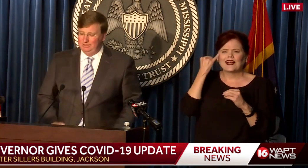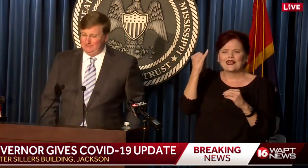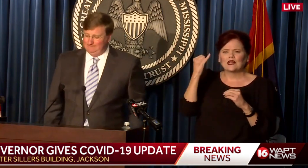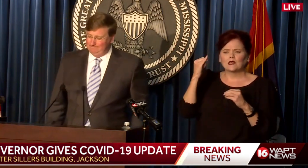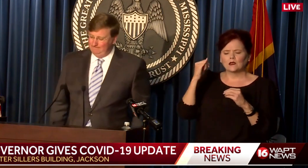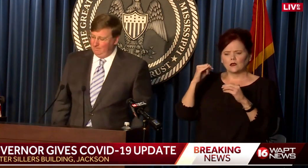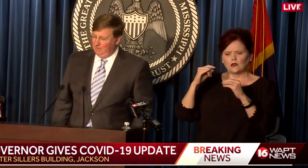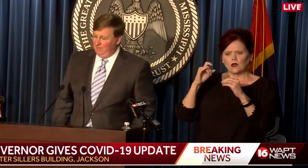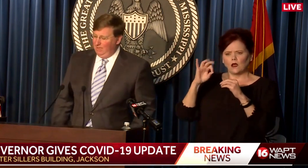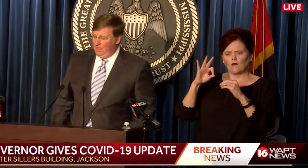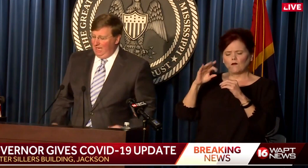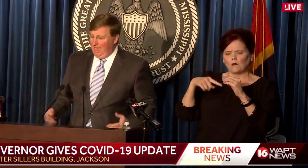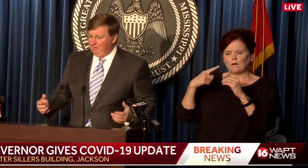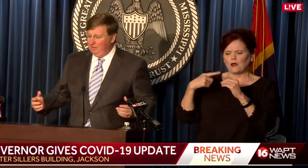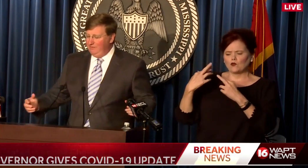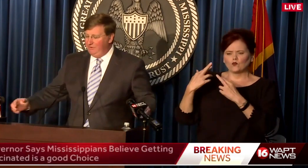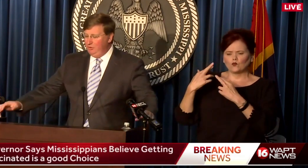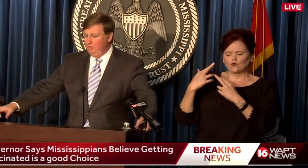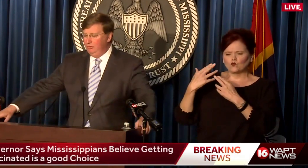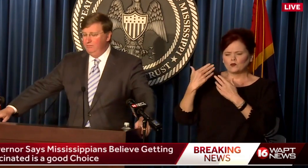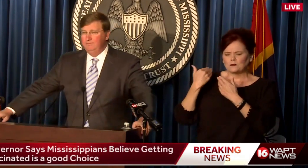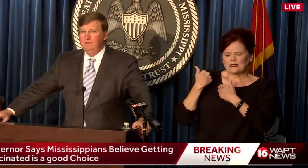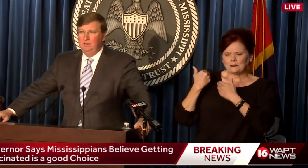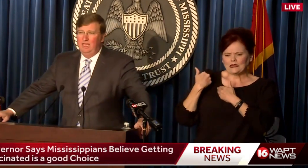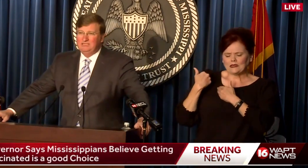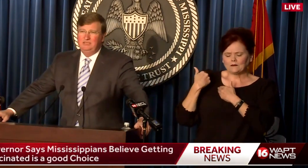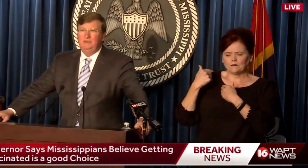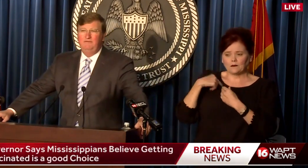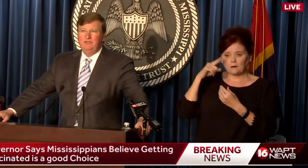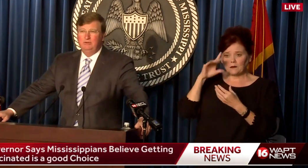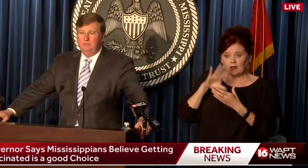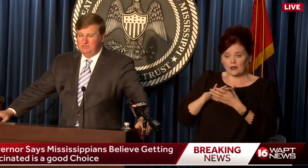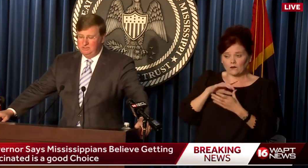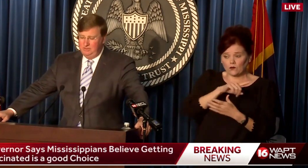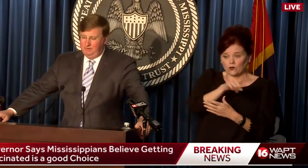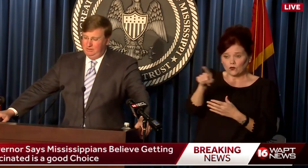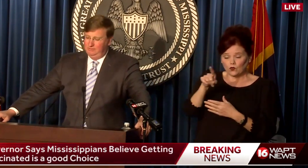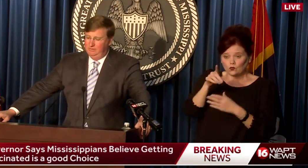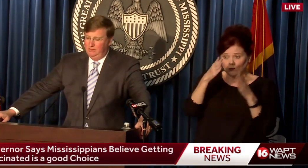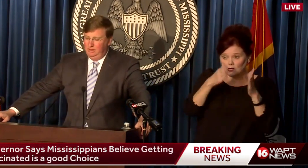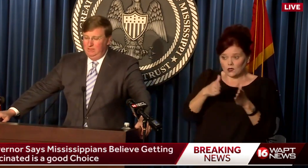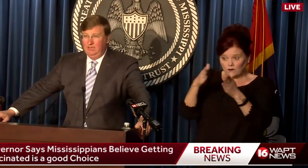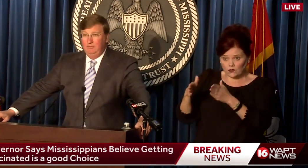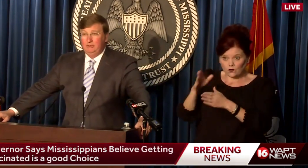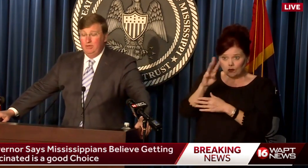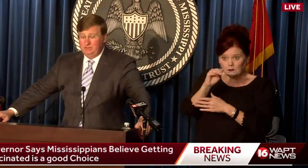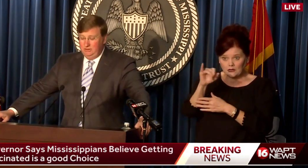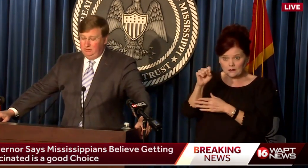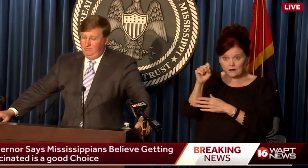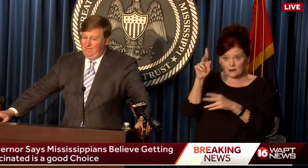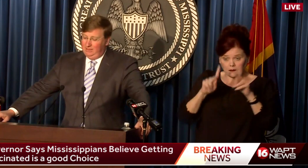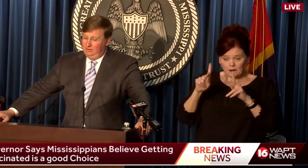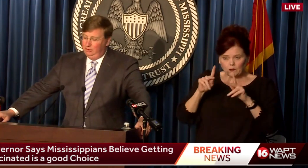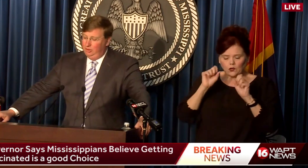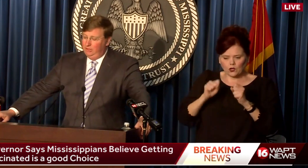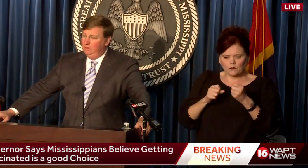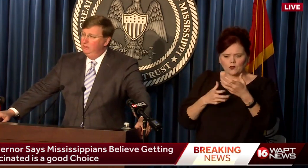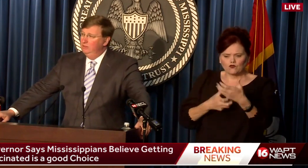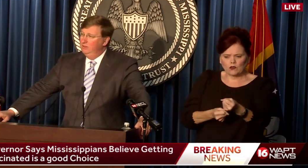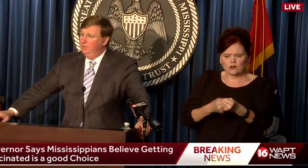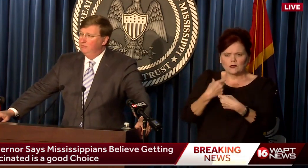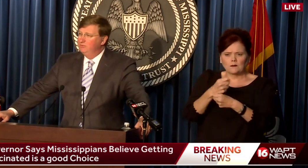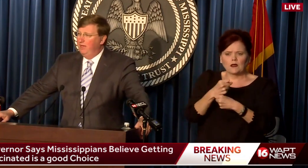responsibility. I believe you, as an individual Mississippian, can be trusted to make